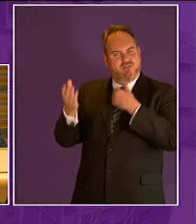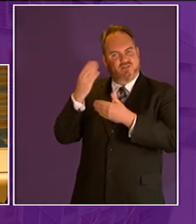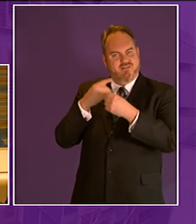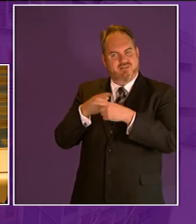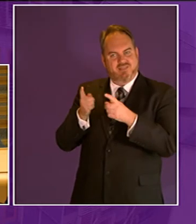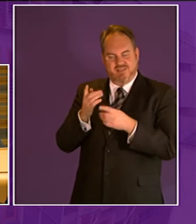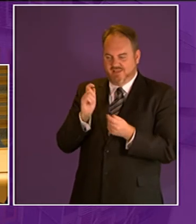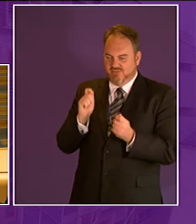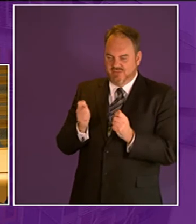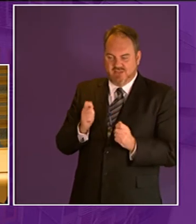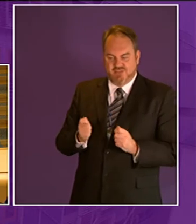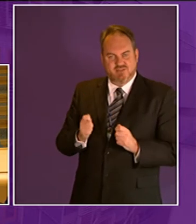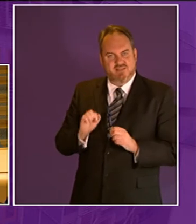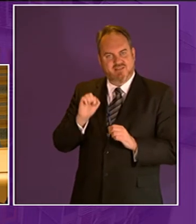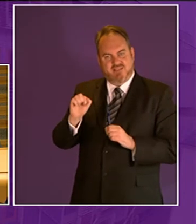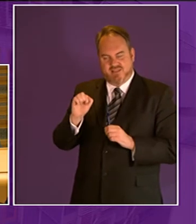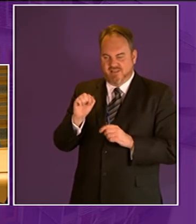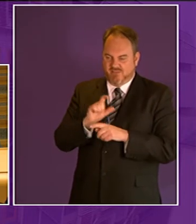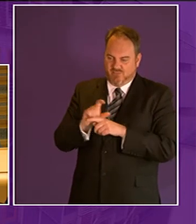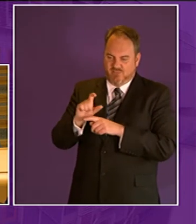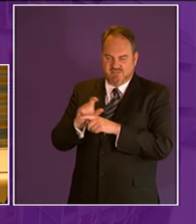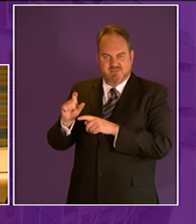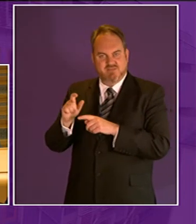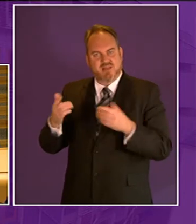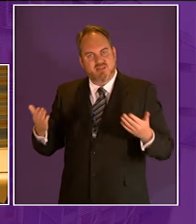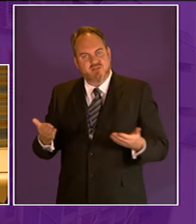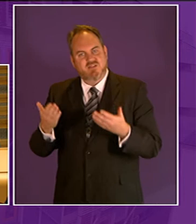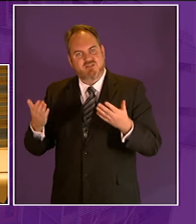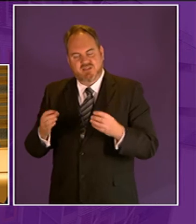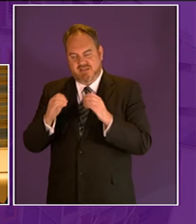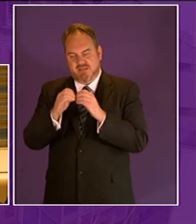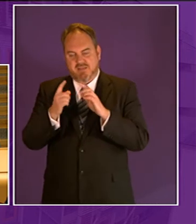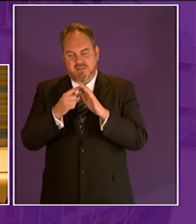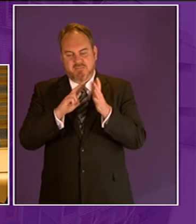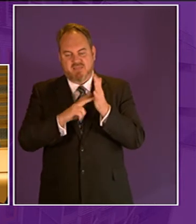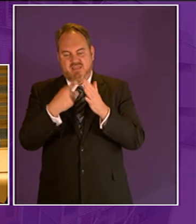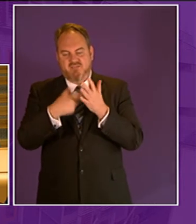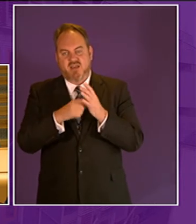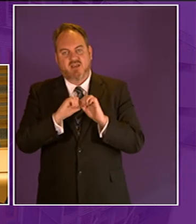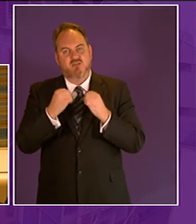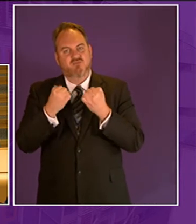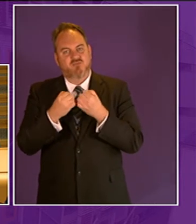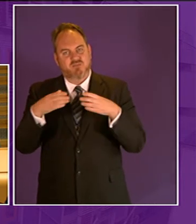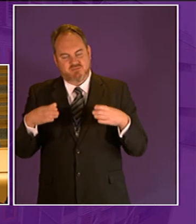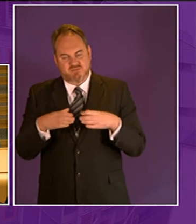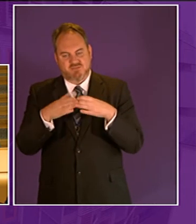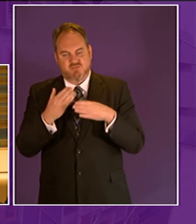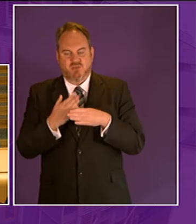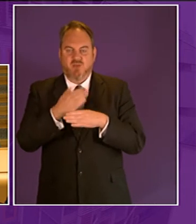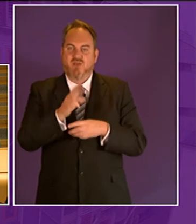adapting according to the school's needs by holding their beaver groups at 3 p.m. after school for those areas who are getting to a 6 30 p.m. meeting is